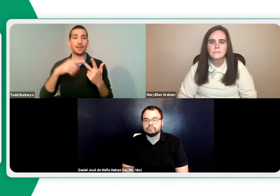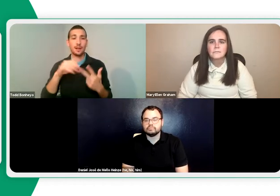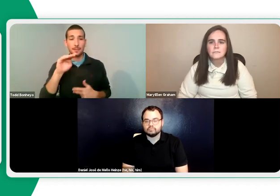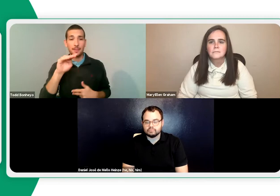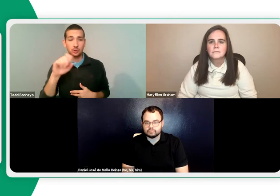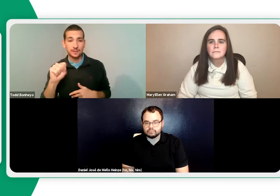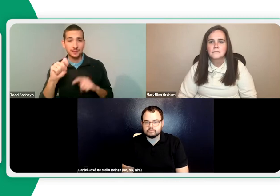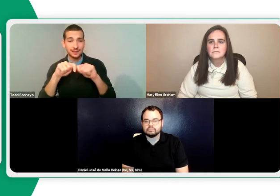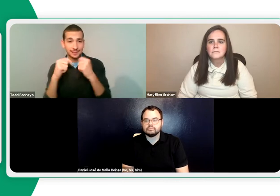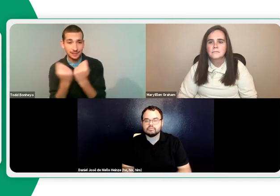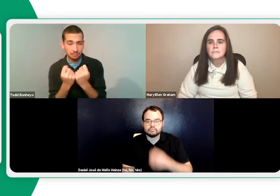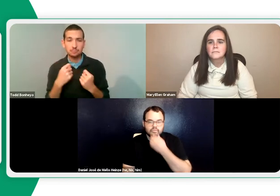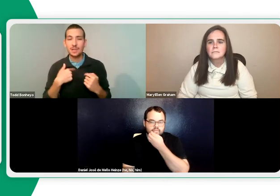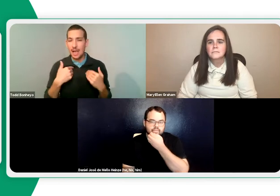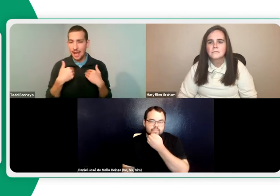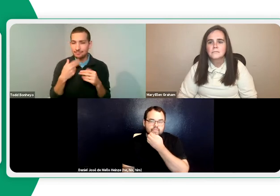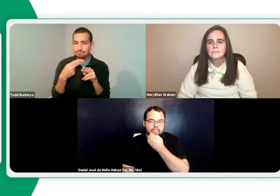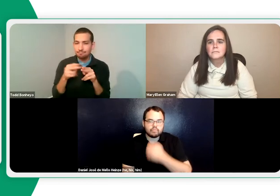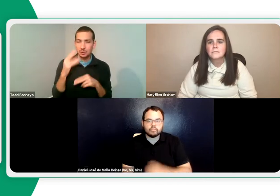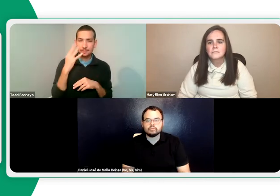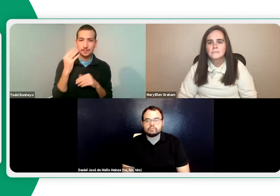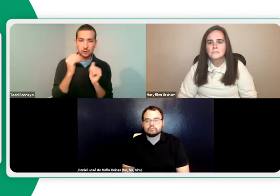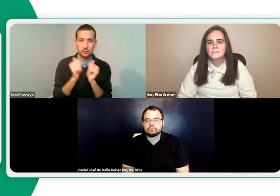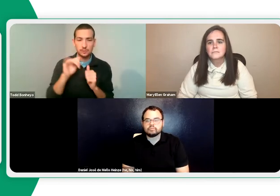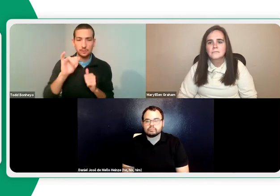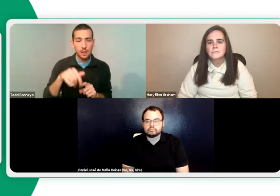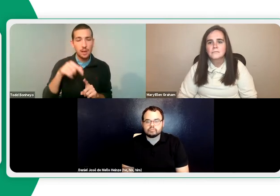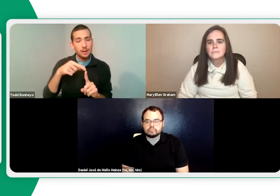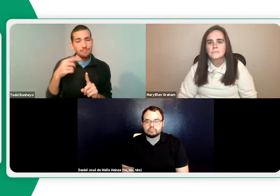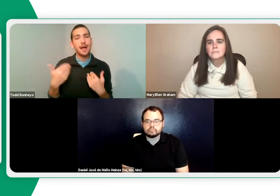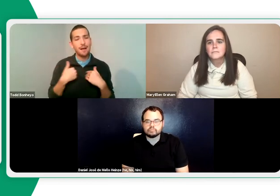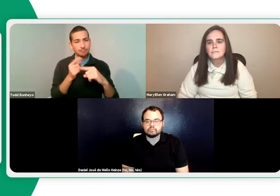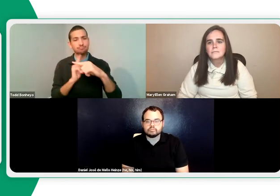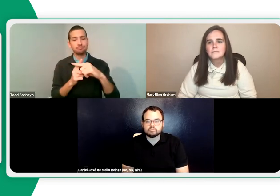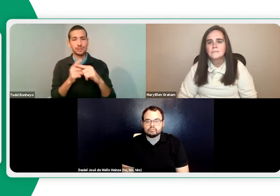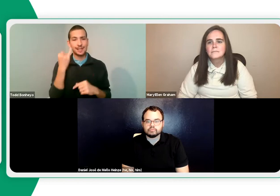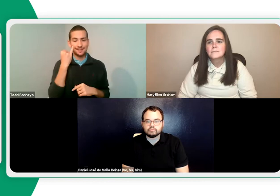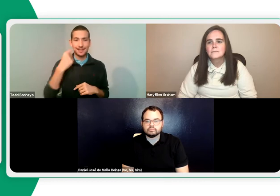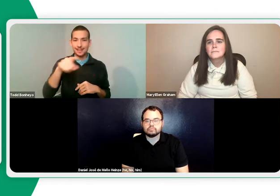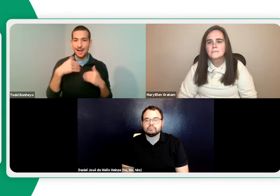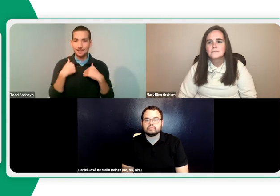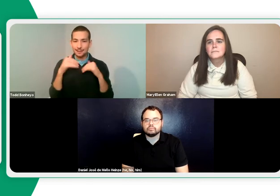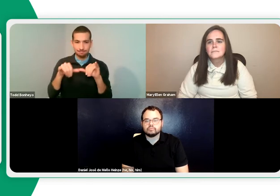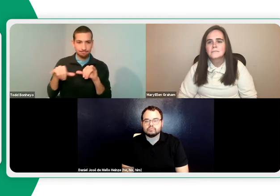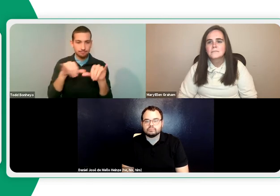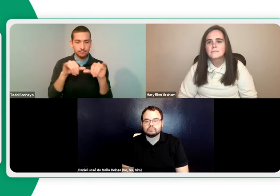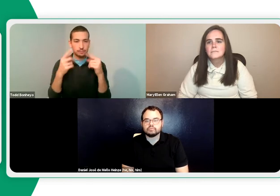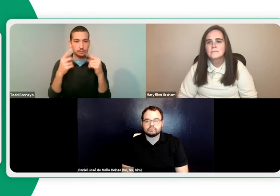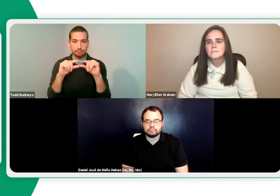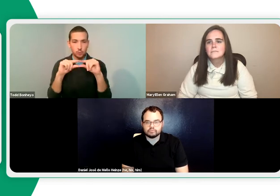nice to be able to include that. And then Microsoft Teams, I've had a bit of experience with that platform. And one of the pros to that